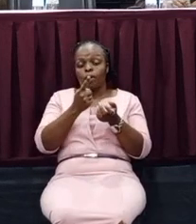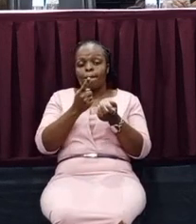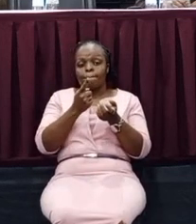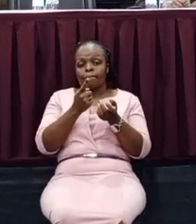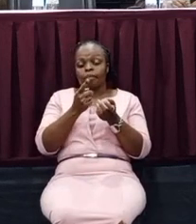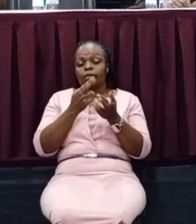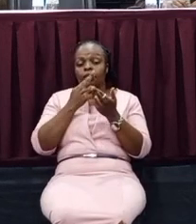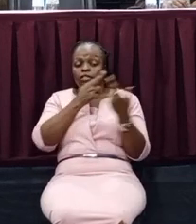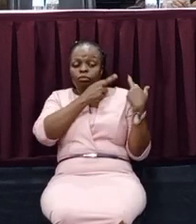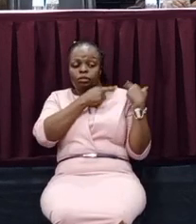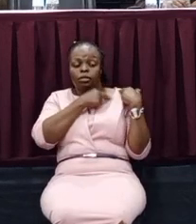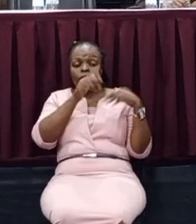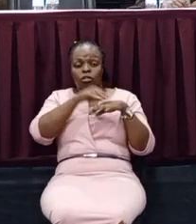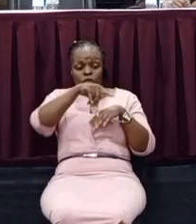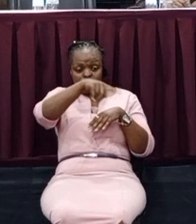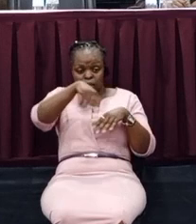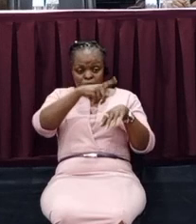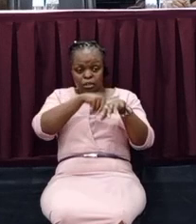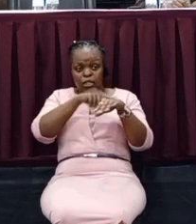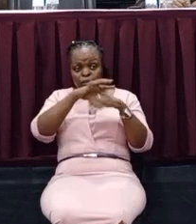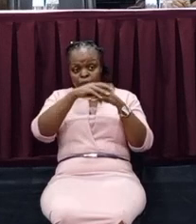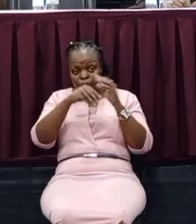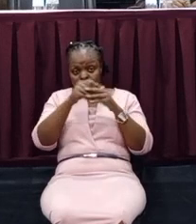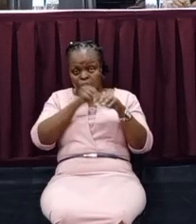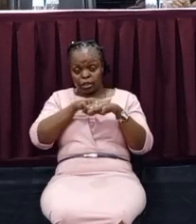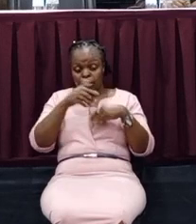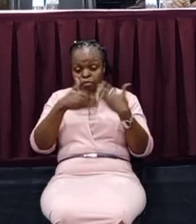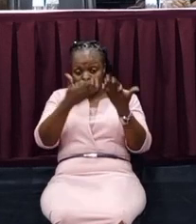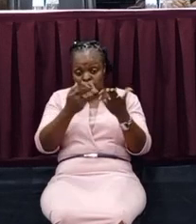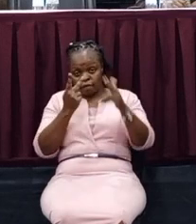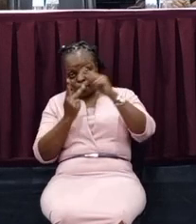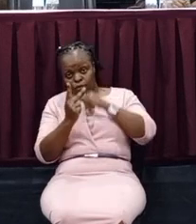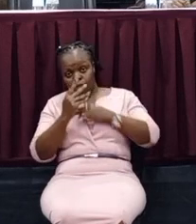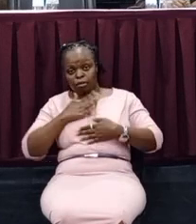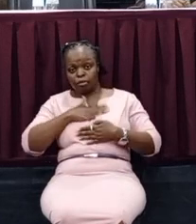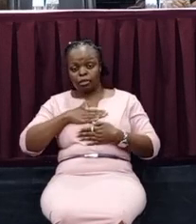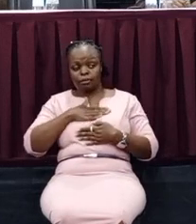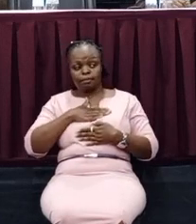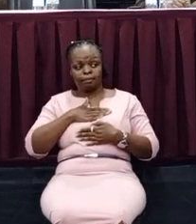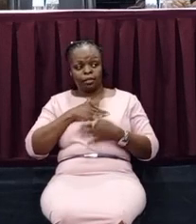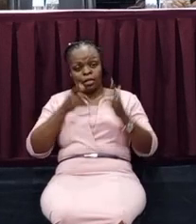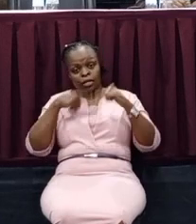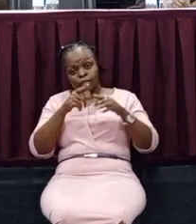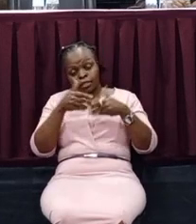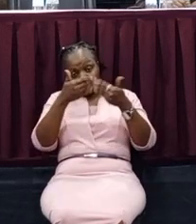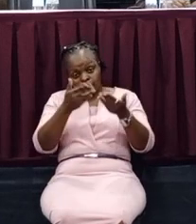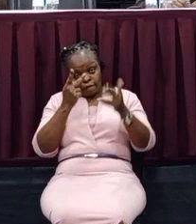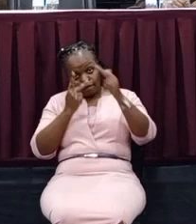responsibility is on us, as we create, as we give our views, please, let's give views that build this